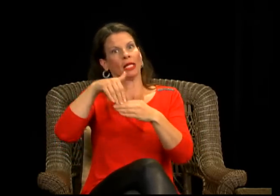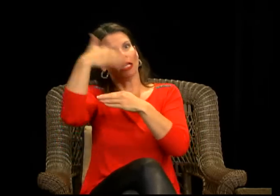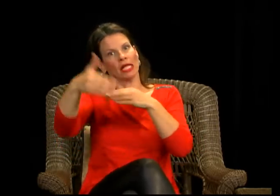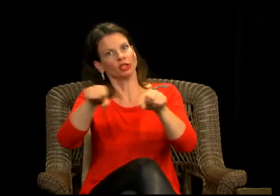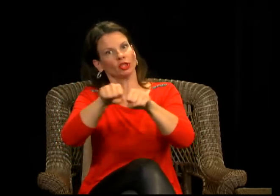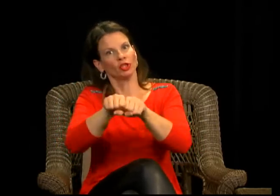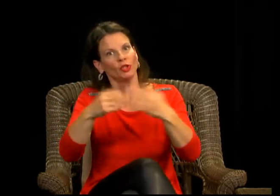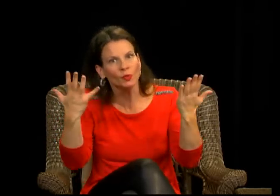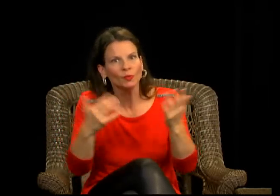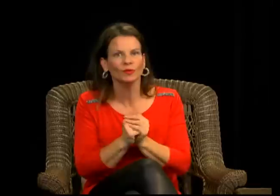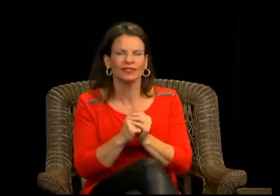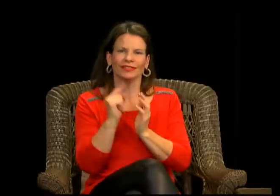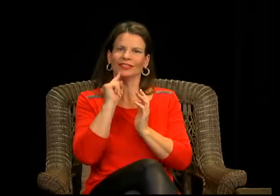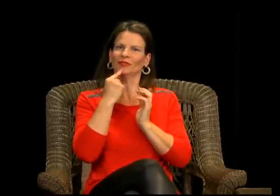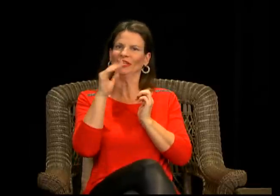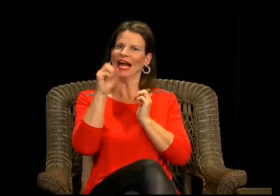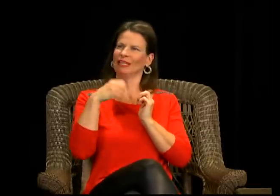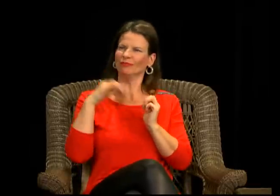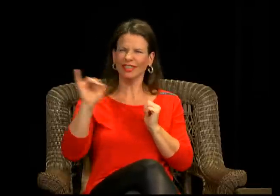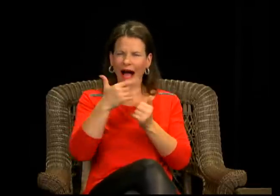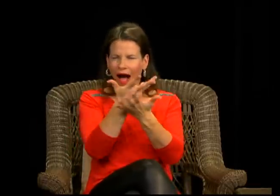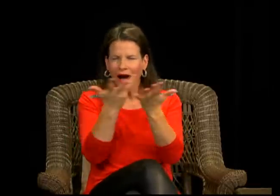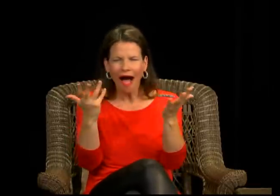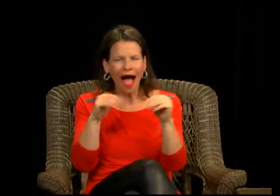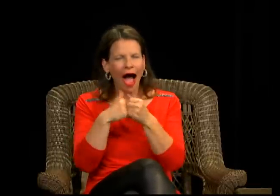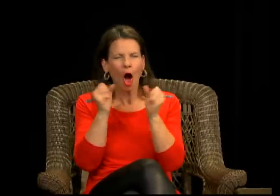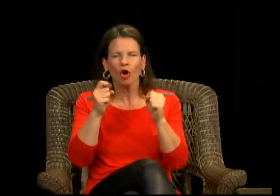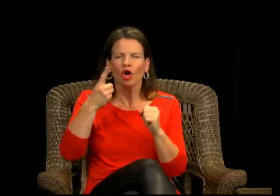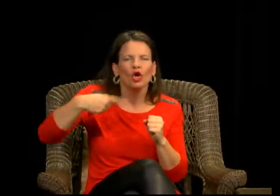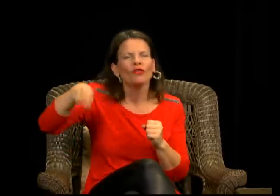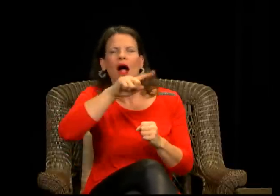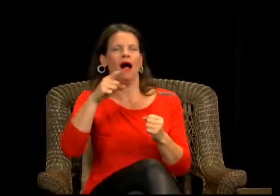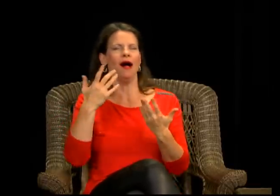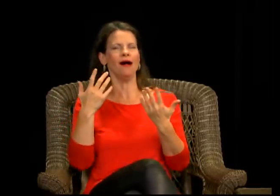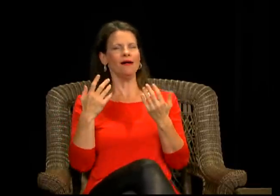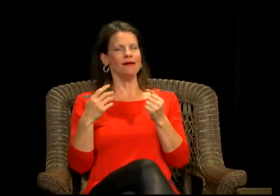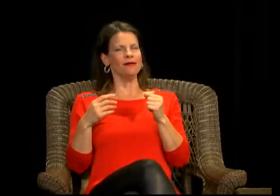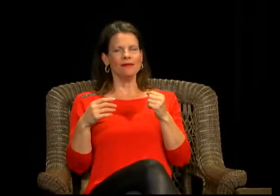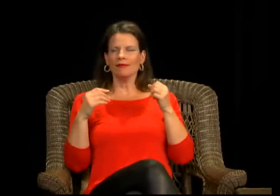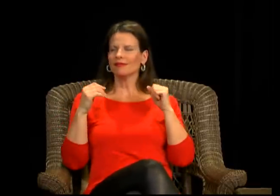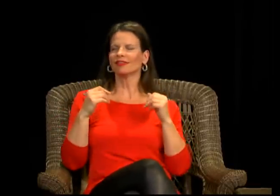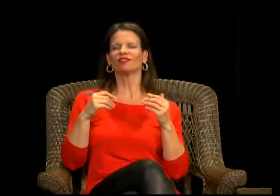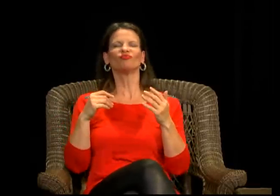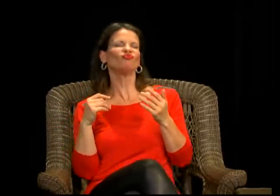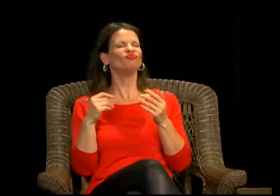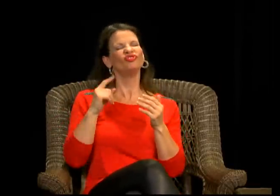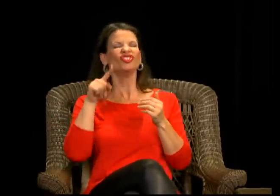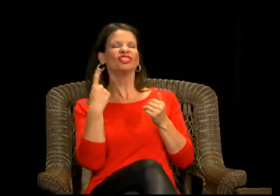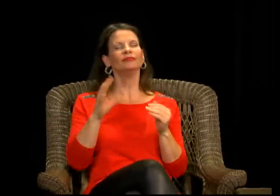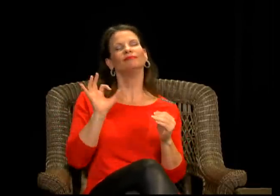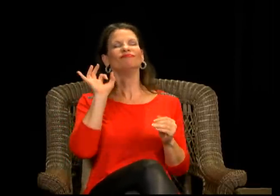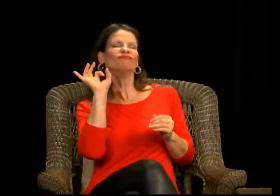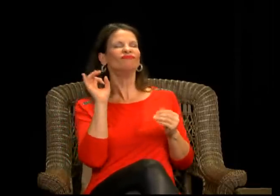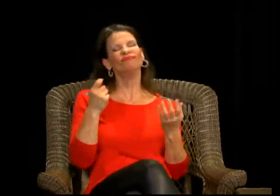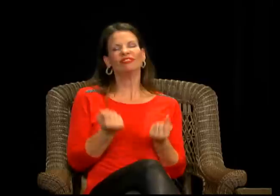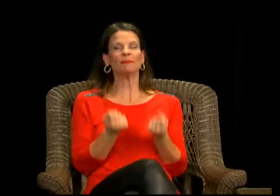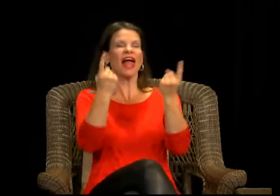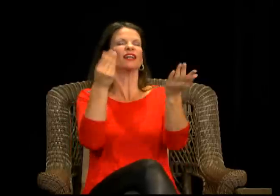to spend $7,000. I mean, I might, if I spend $7,000 on a pair of shoes, I'd have to work another seven years just to buy another pair.